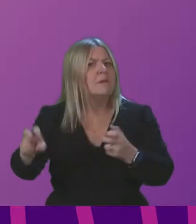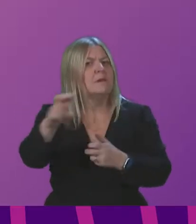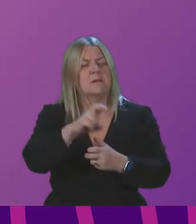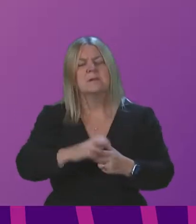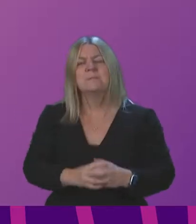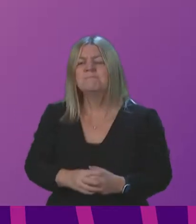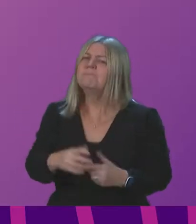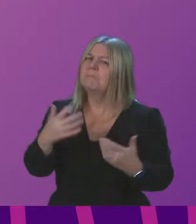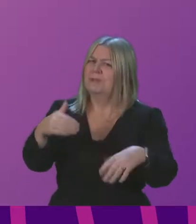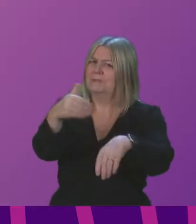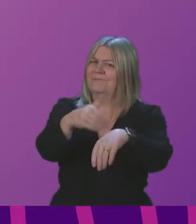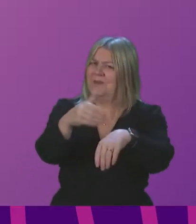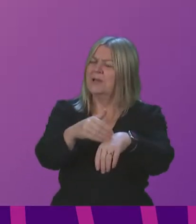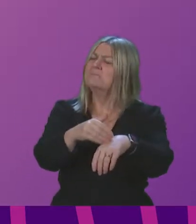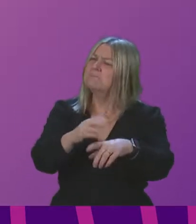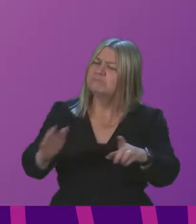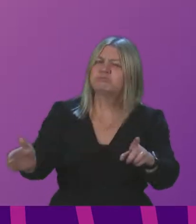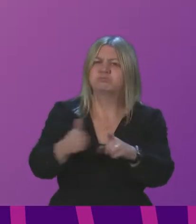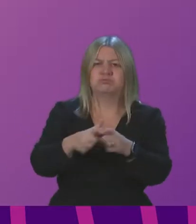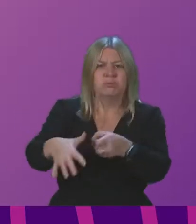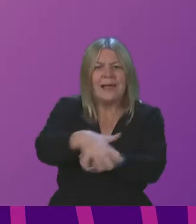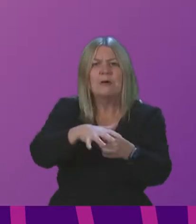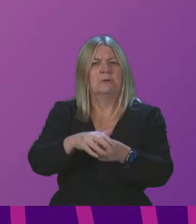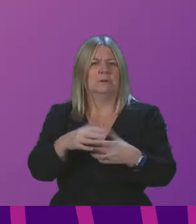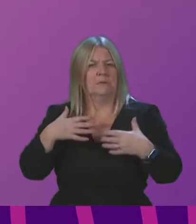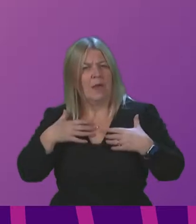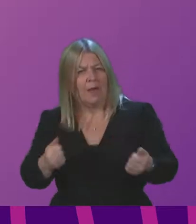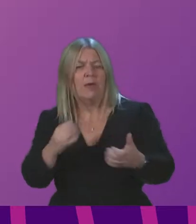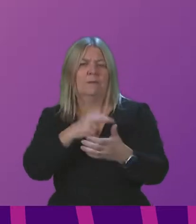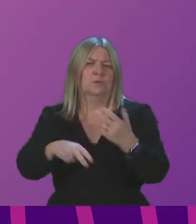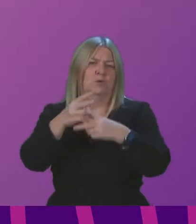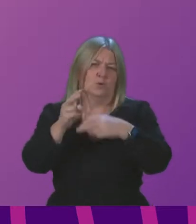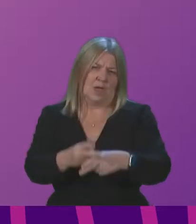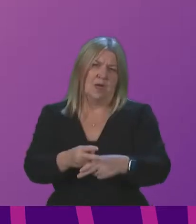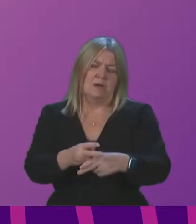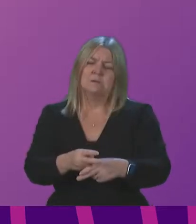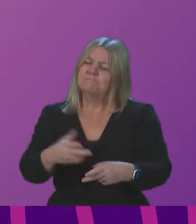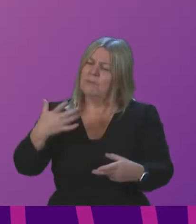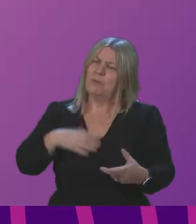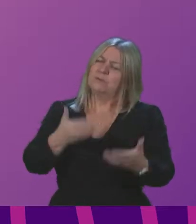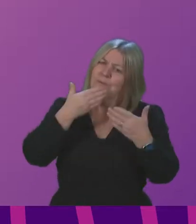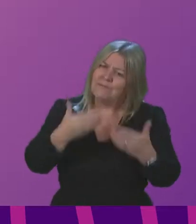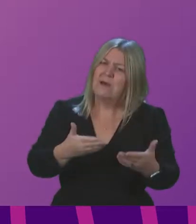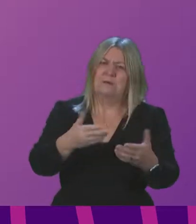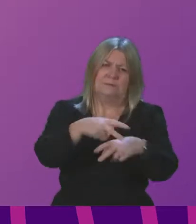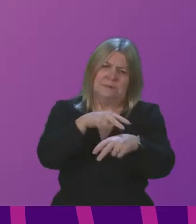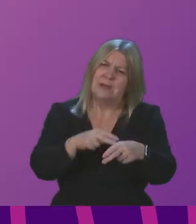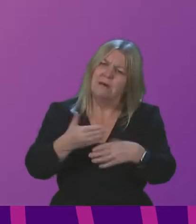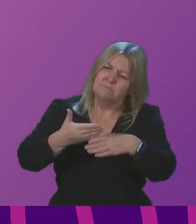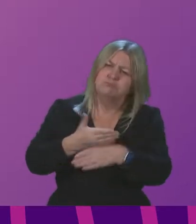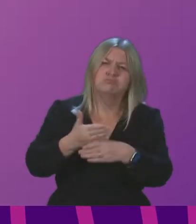areas of health and social care and I would once again like to put my thanks on record to all of those who have worked so hard during the pandemic.